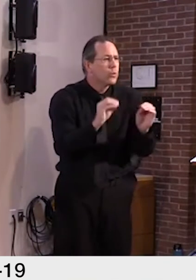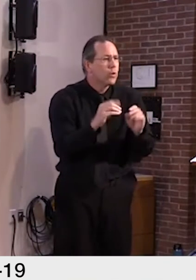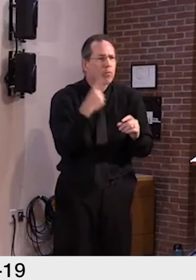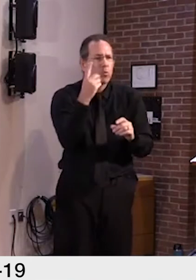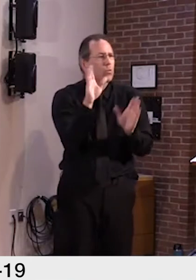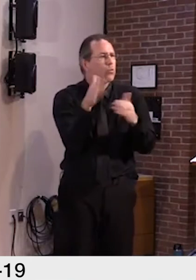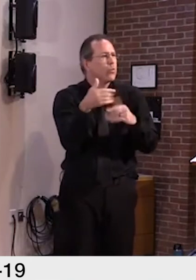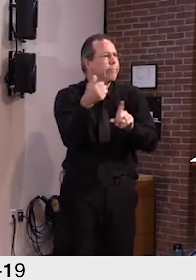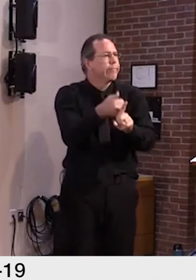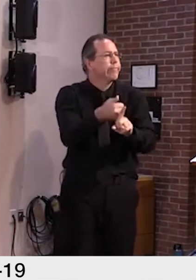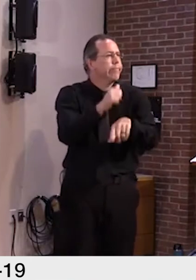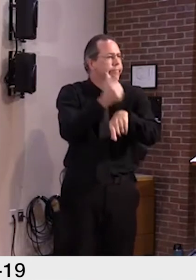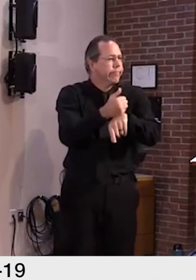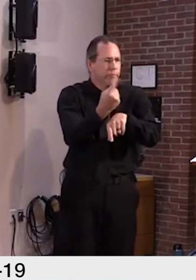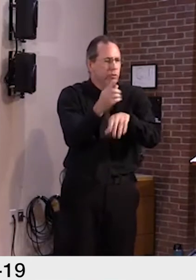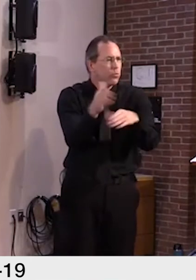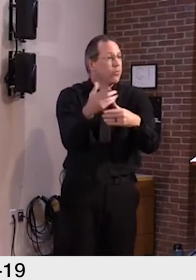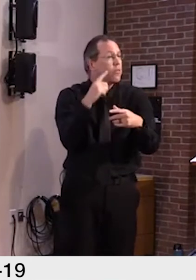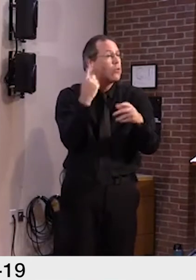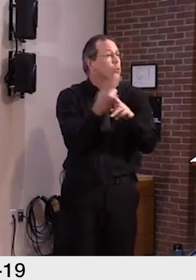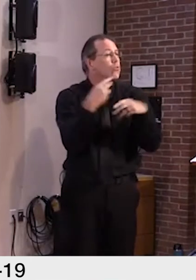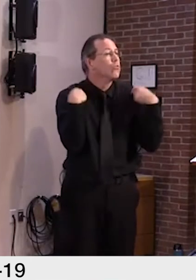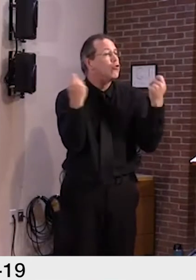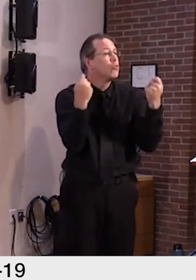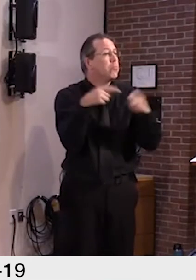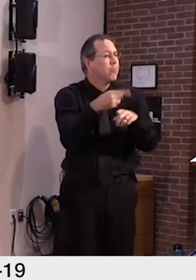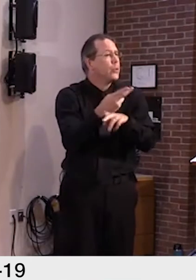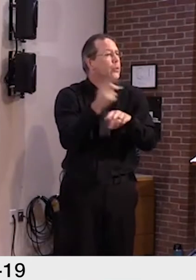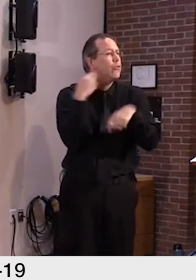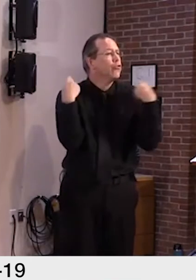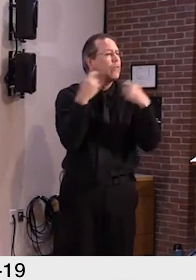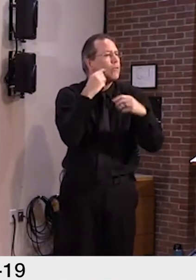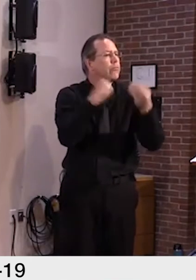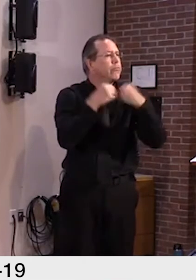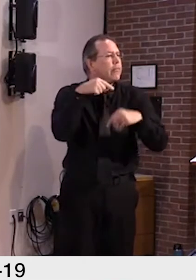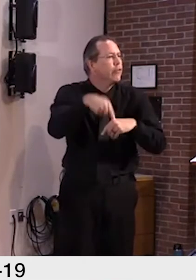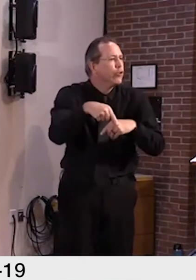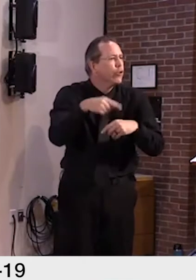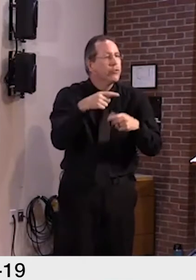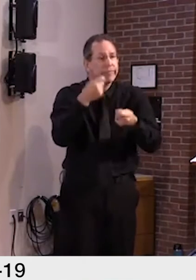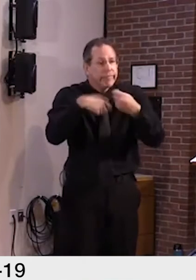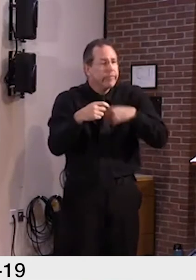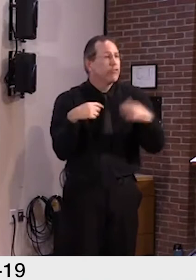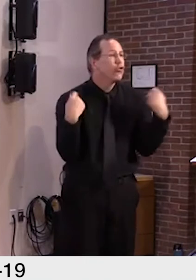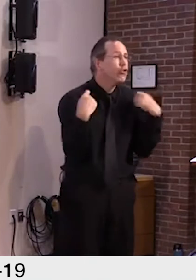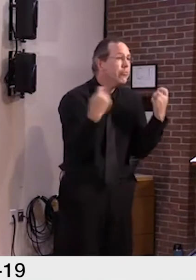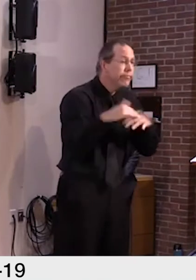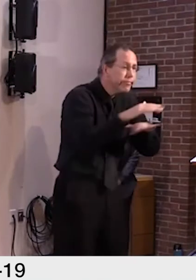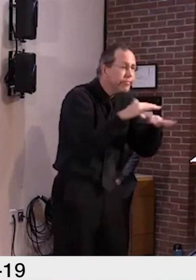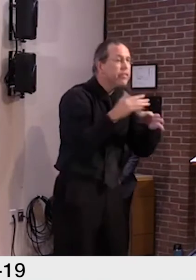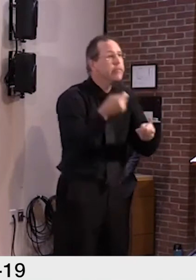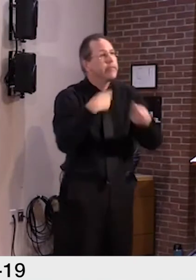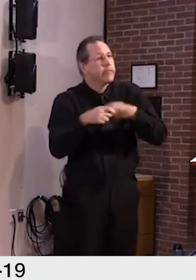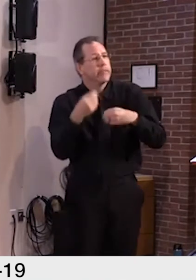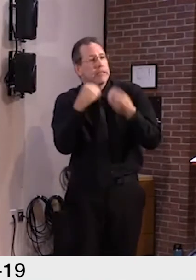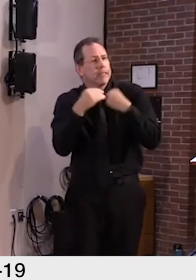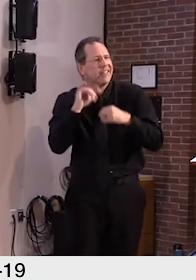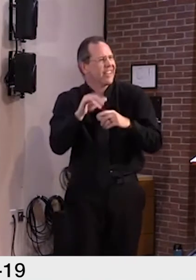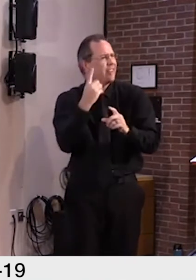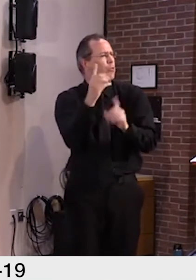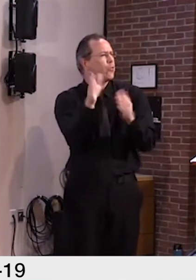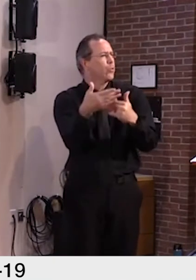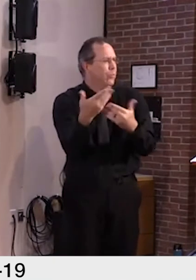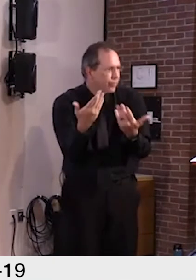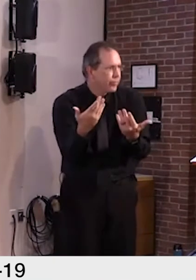cases, also as auditoriums. The key aspect of the Step 3 guidance in this area is the word may. Under